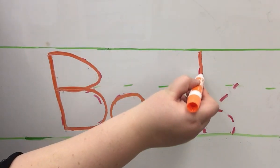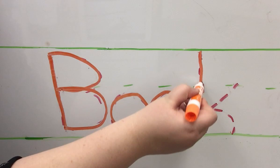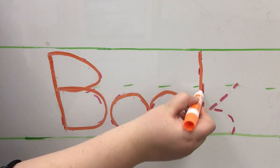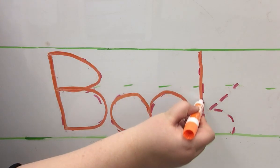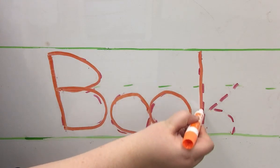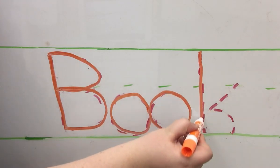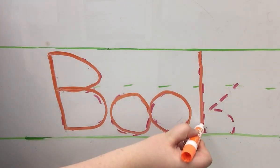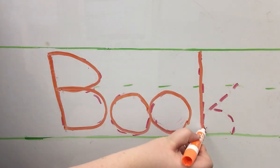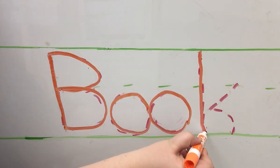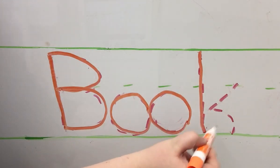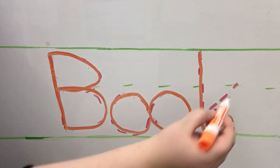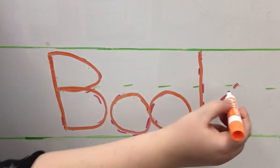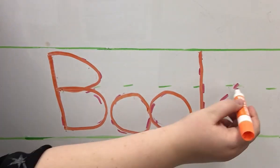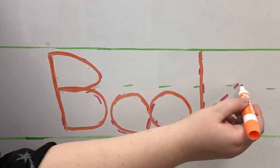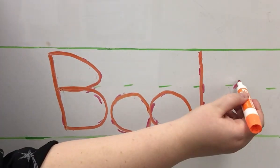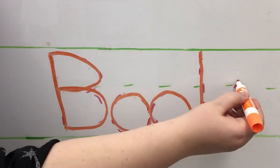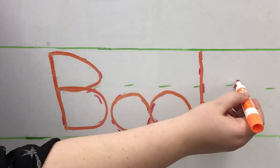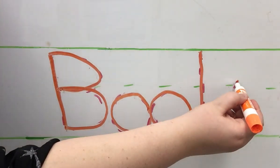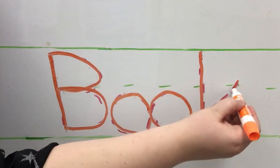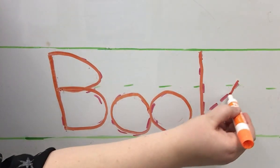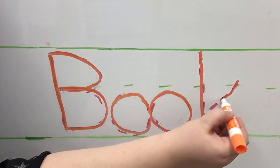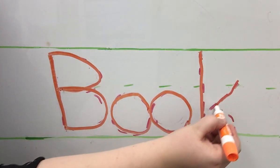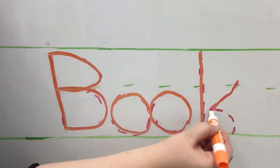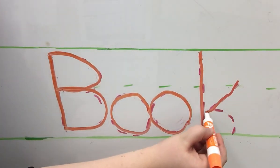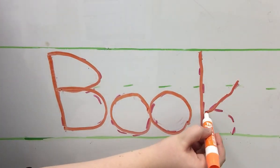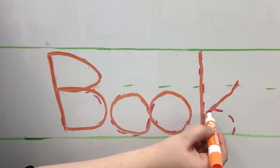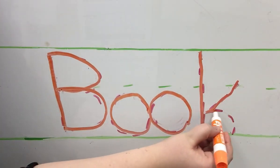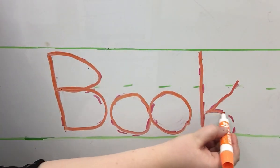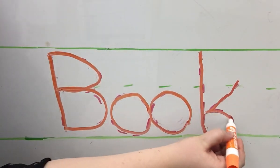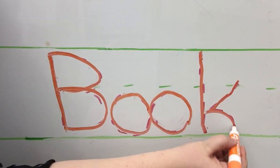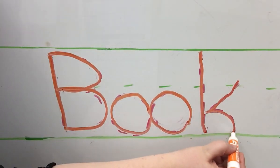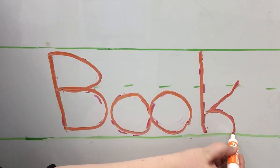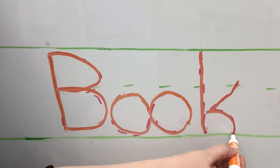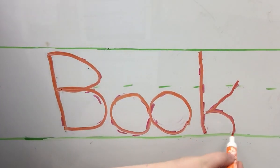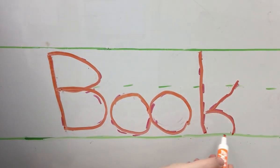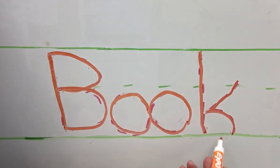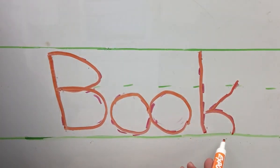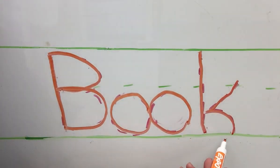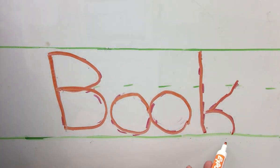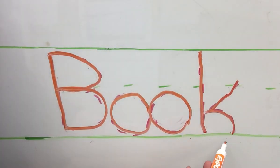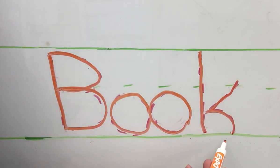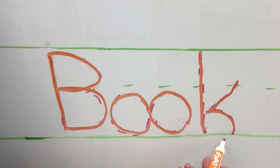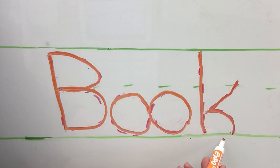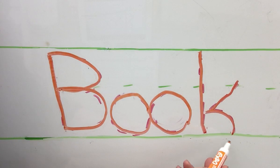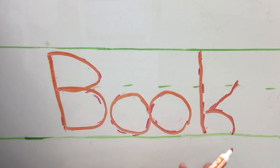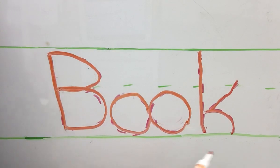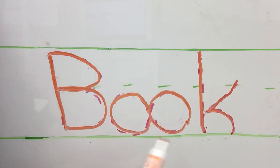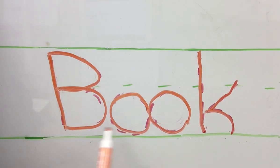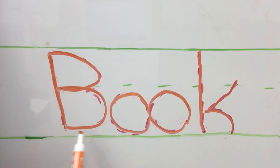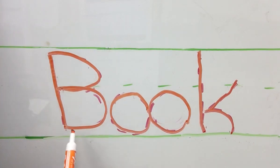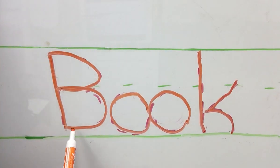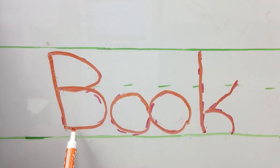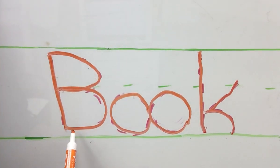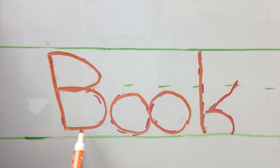a K. here B